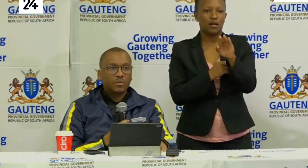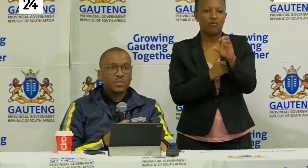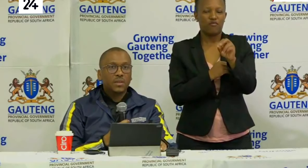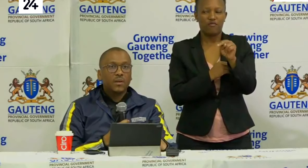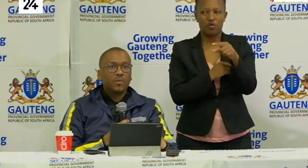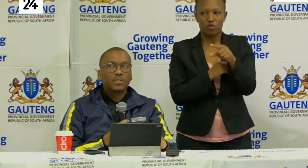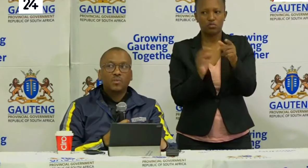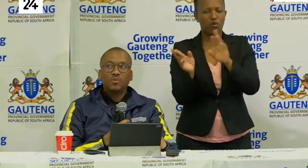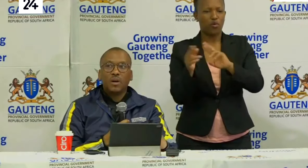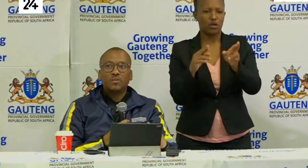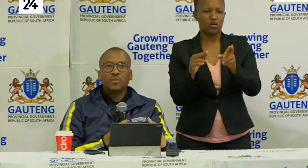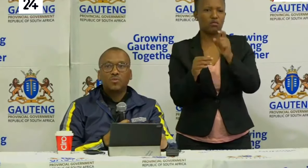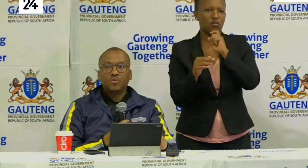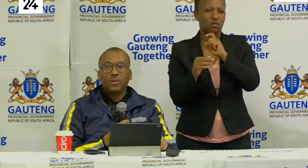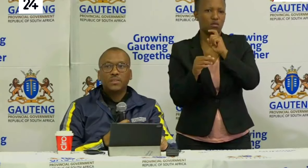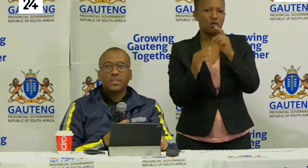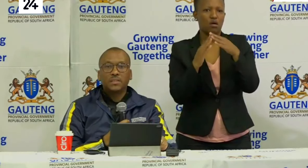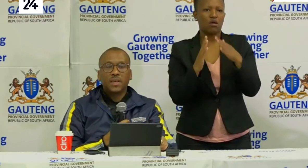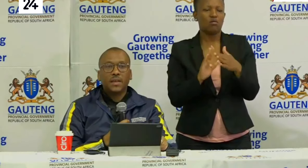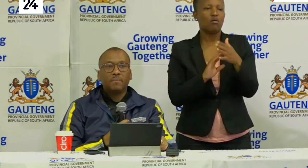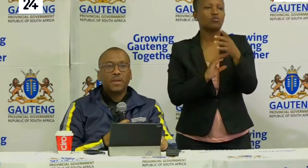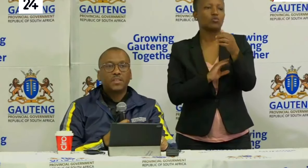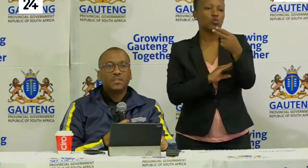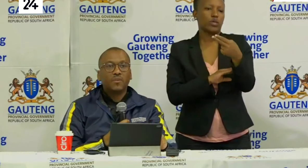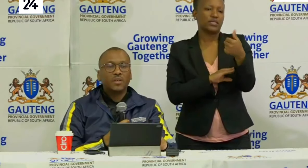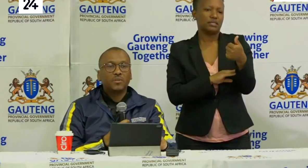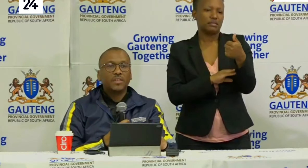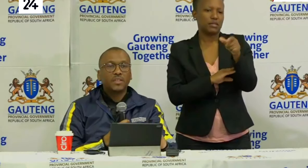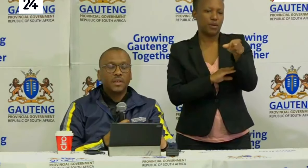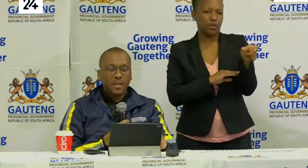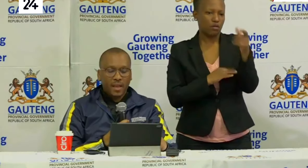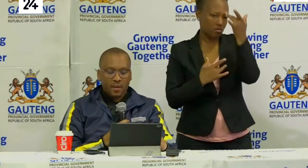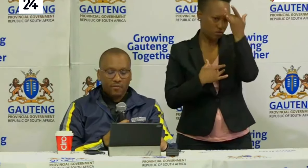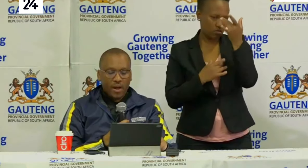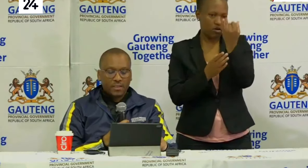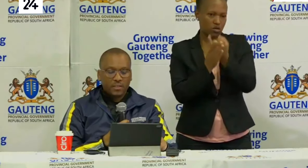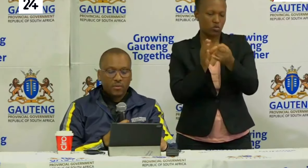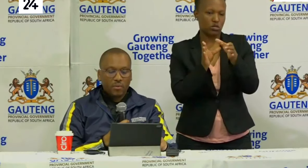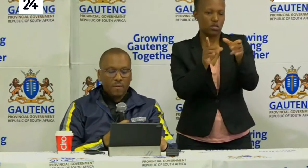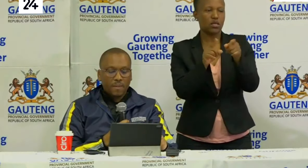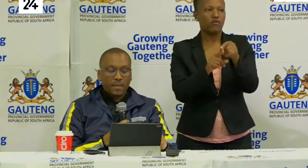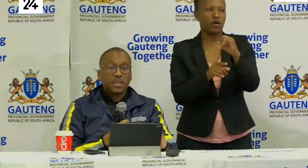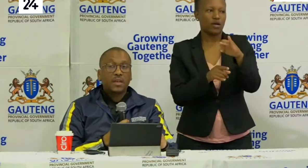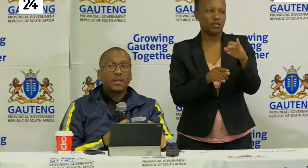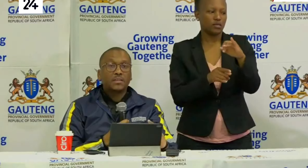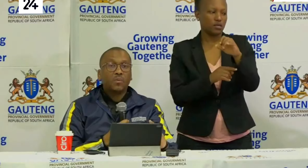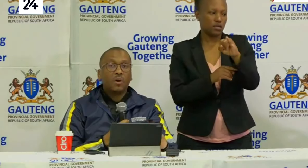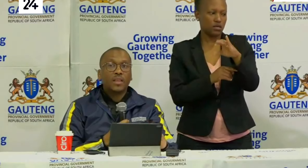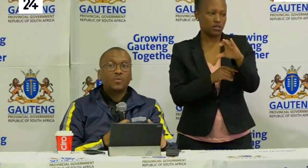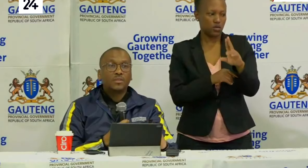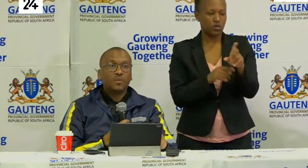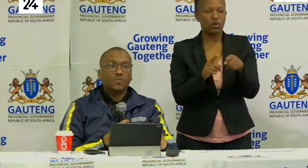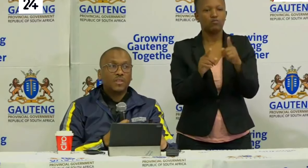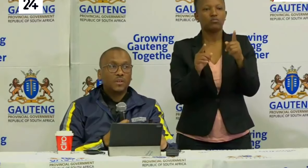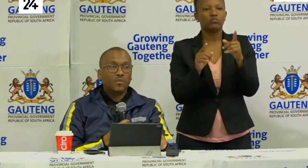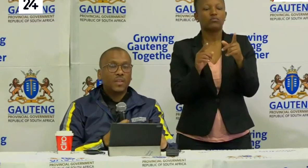to be used which is going to house close to 26 patients for isolation and for ICU. It's a ward